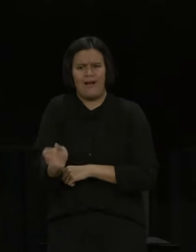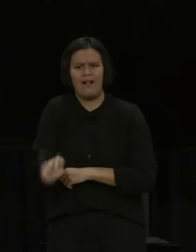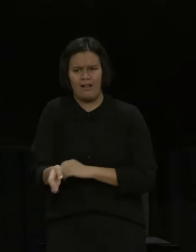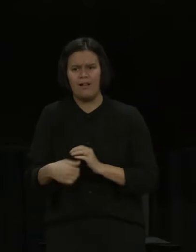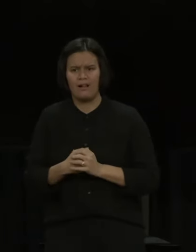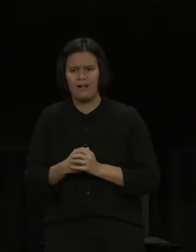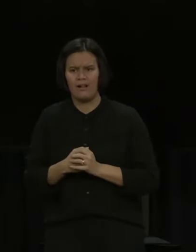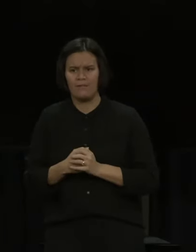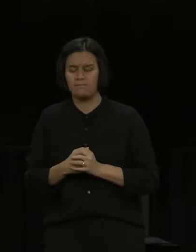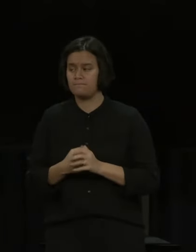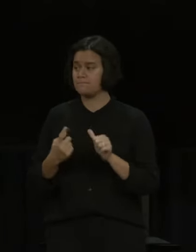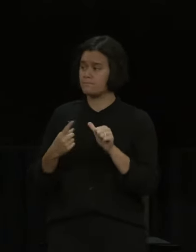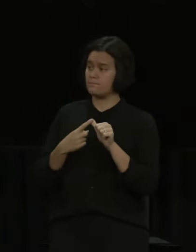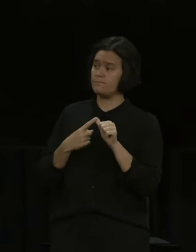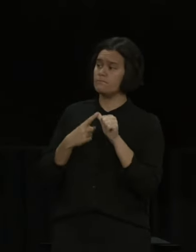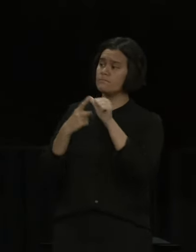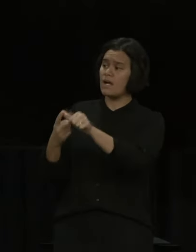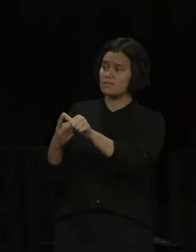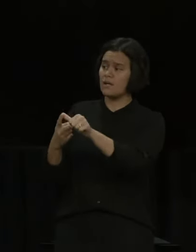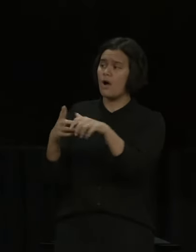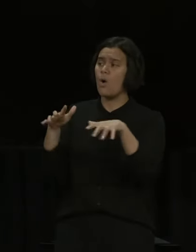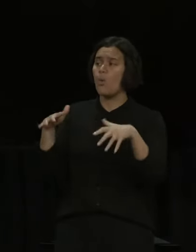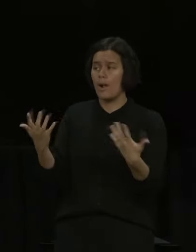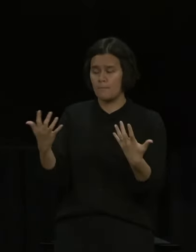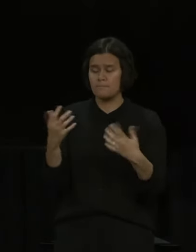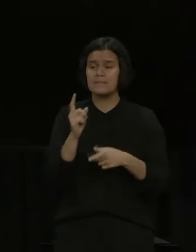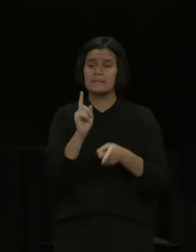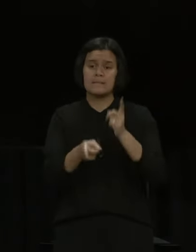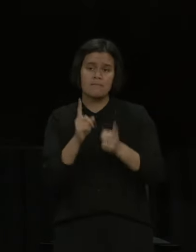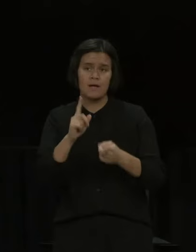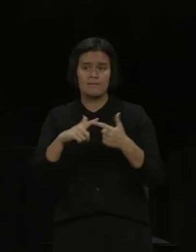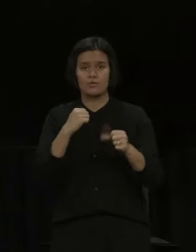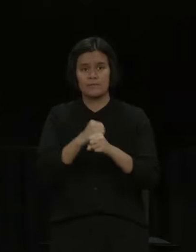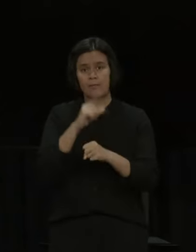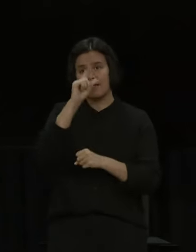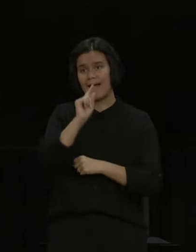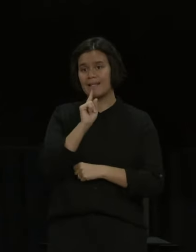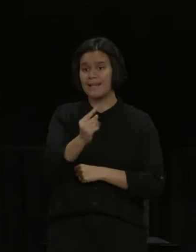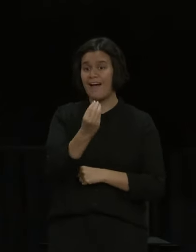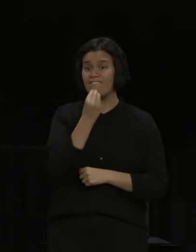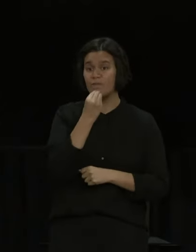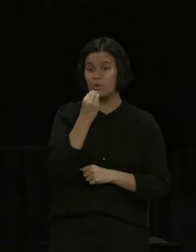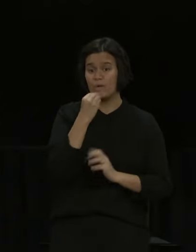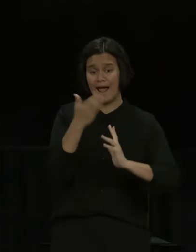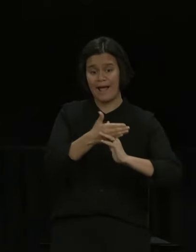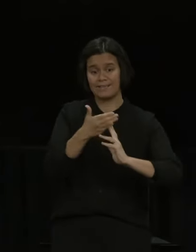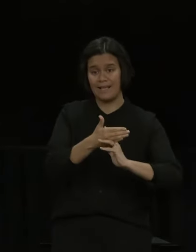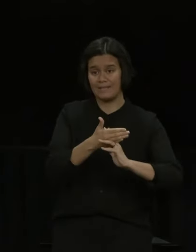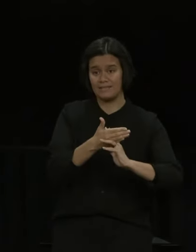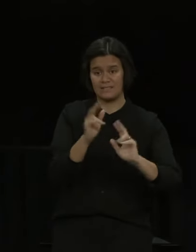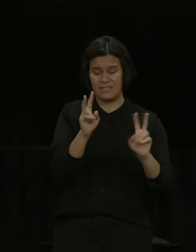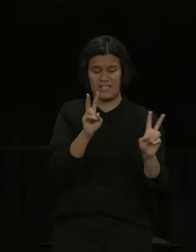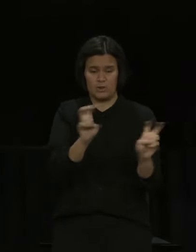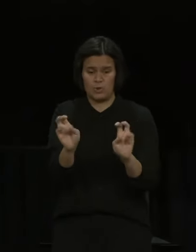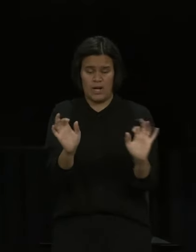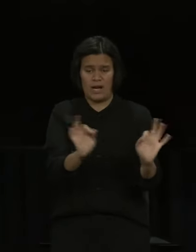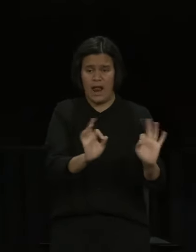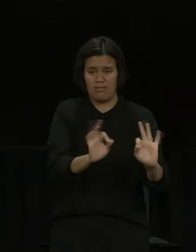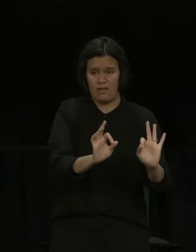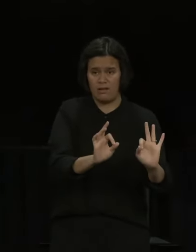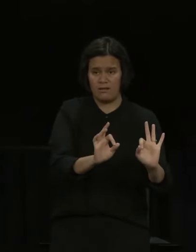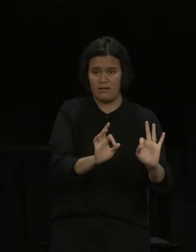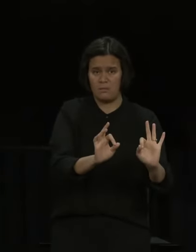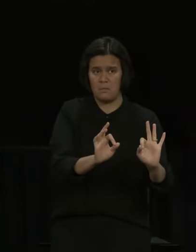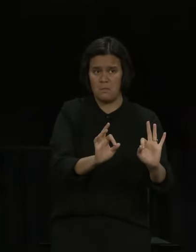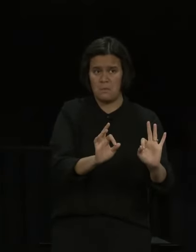no food out there but people still eat in those places so people find ways to get to the places where they can buy food. The reality is